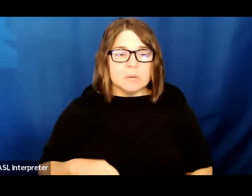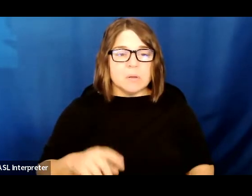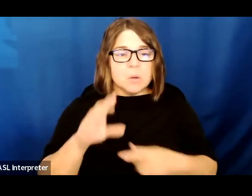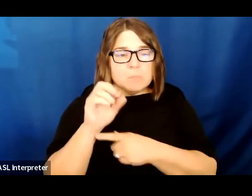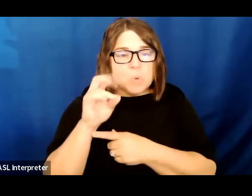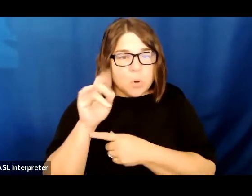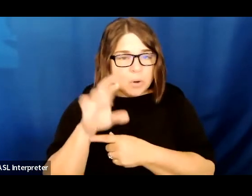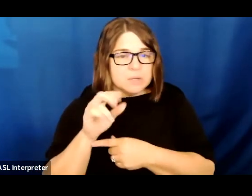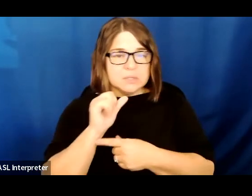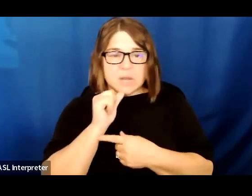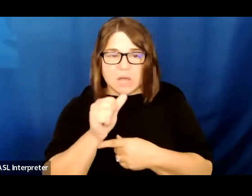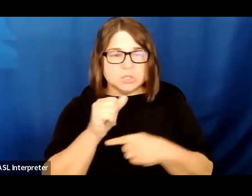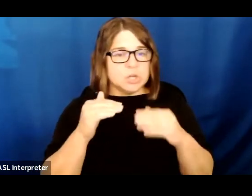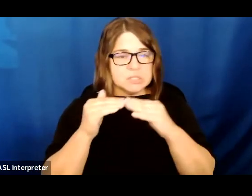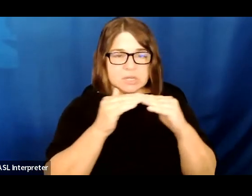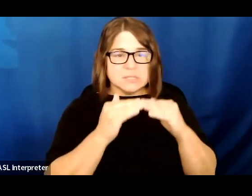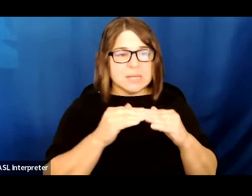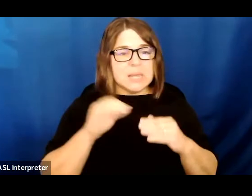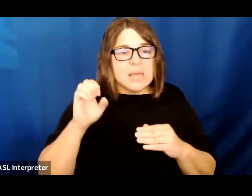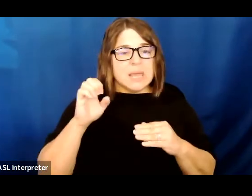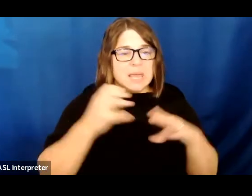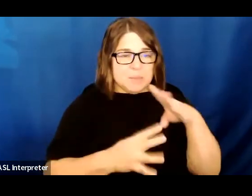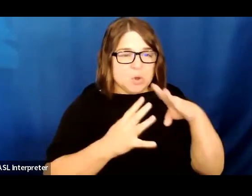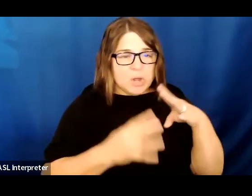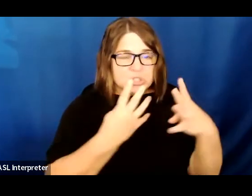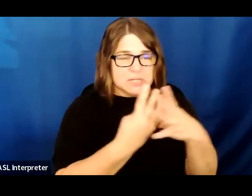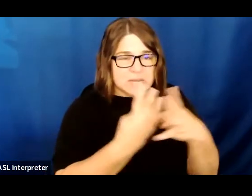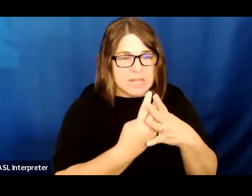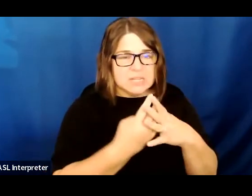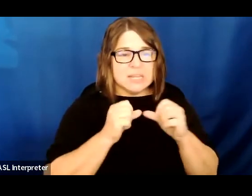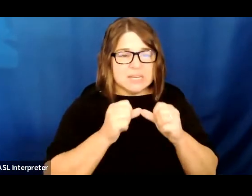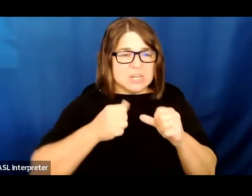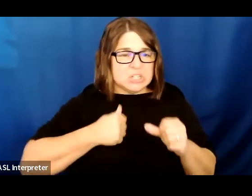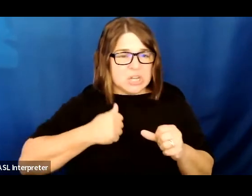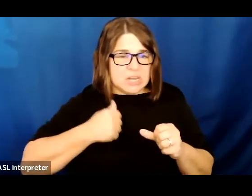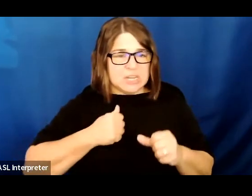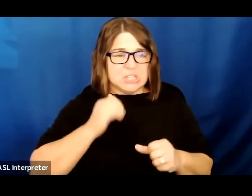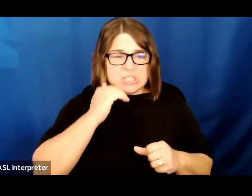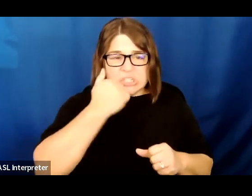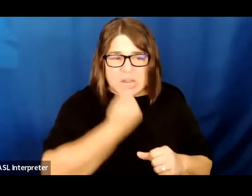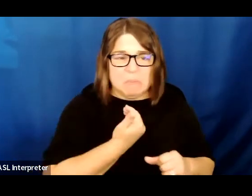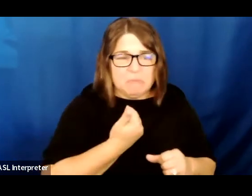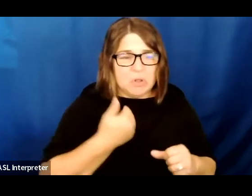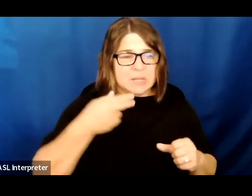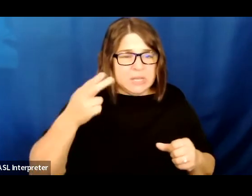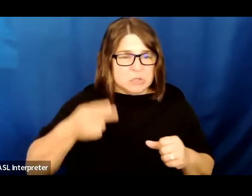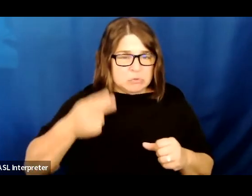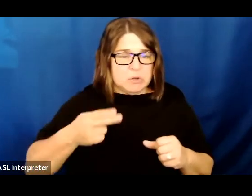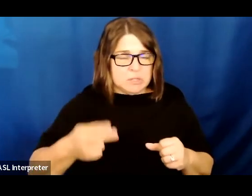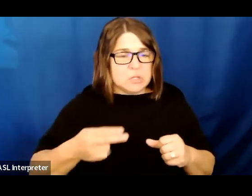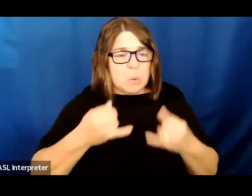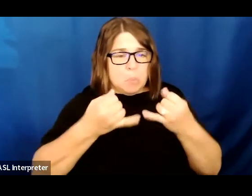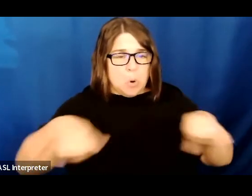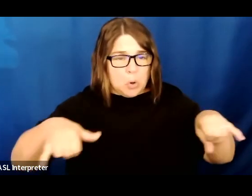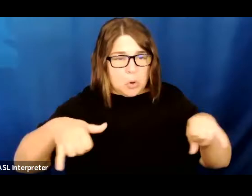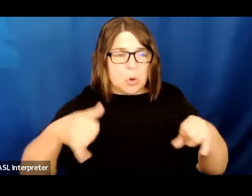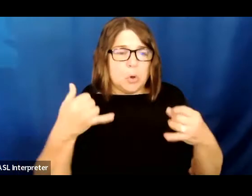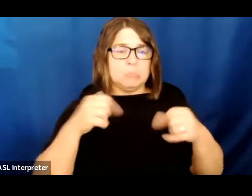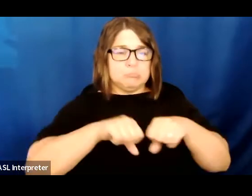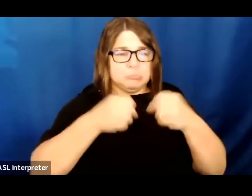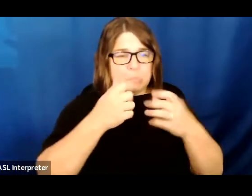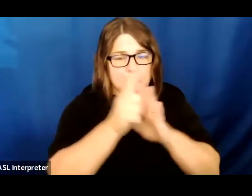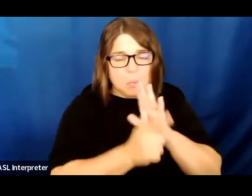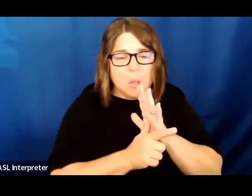and injustice. Immigration detention continues Canada's shameful histories of border criminalization including Japanese